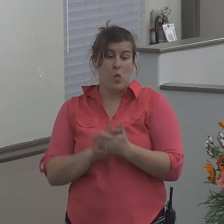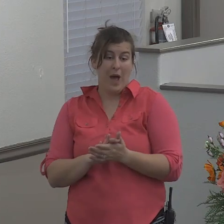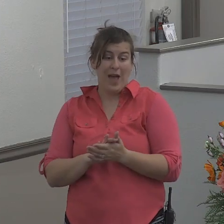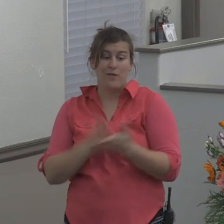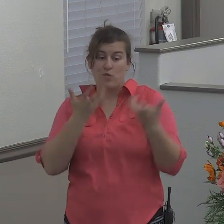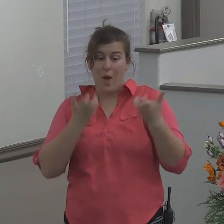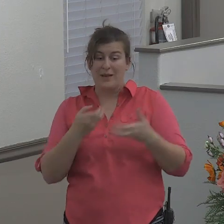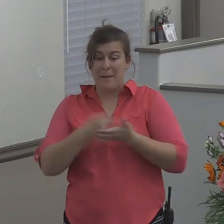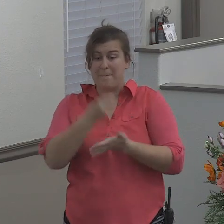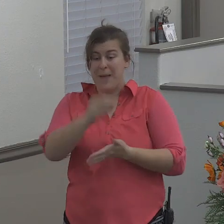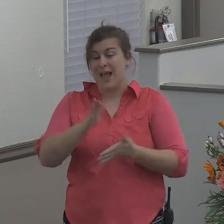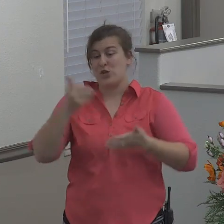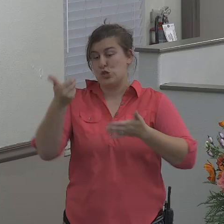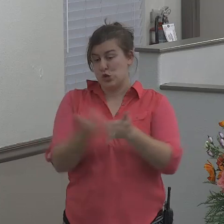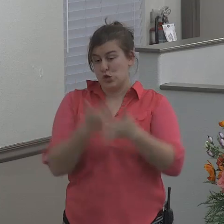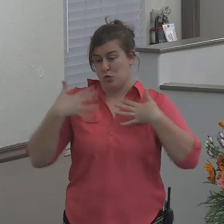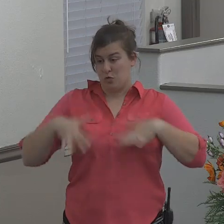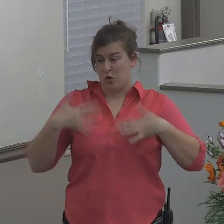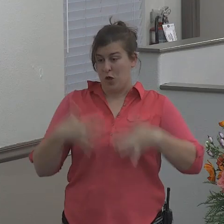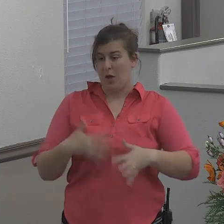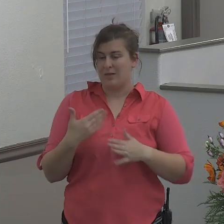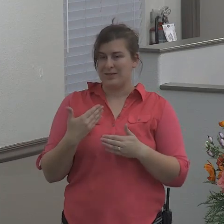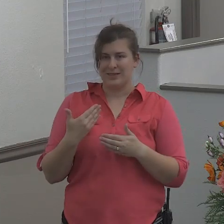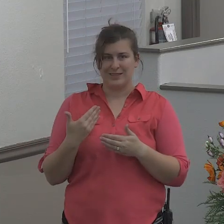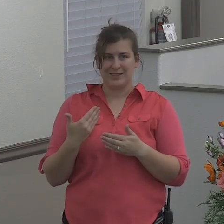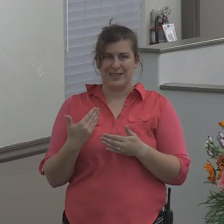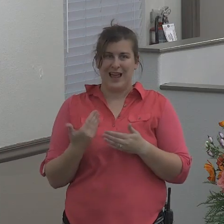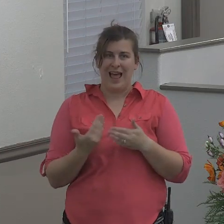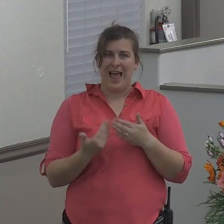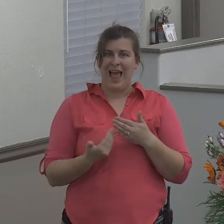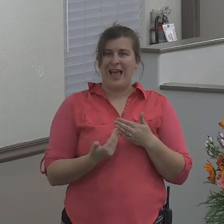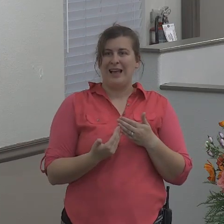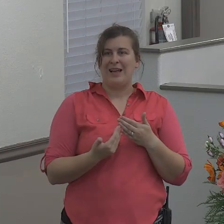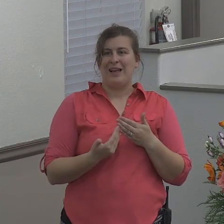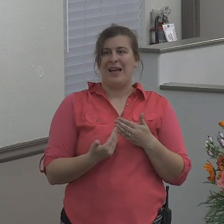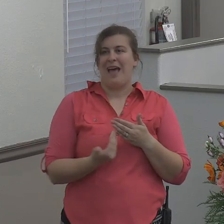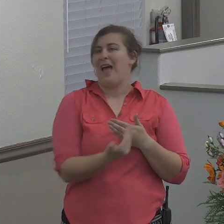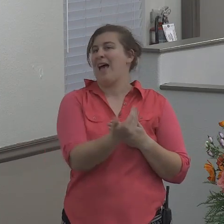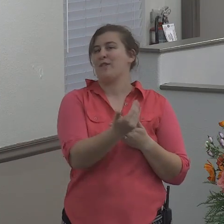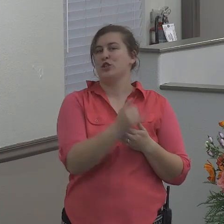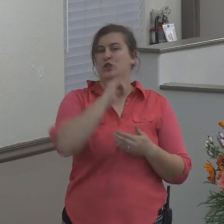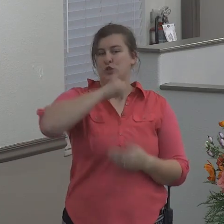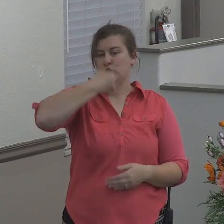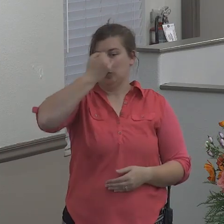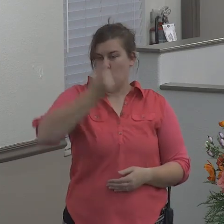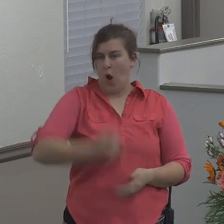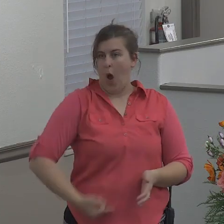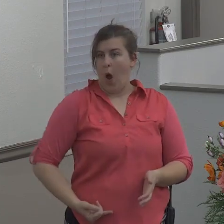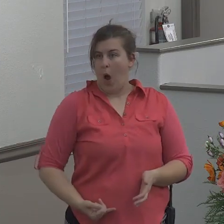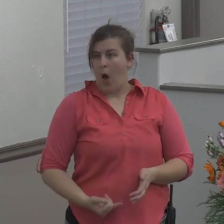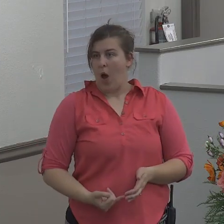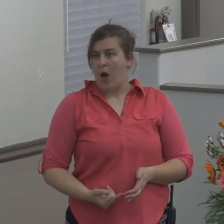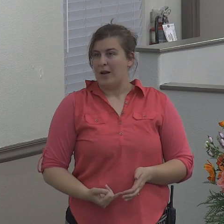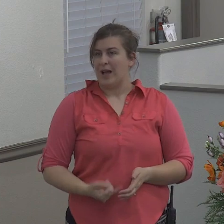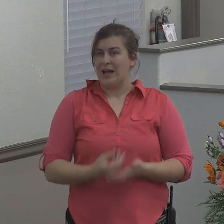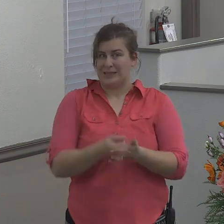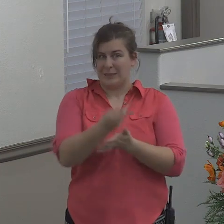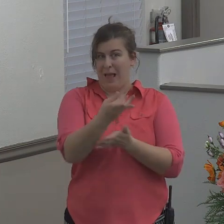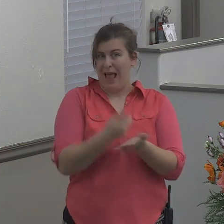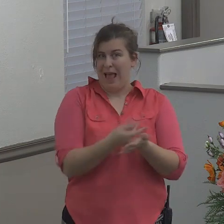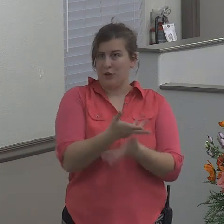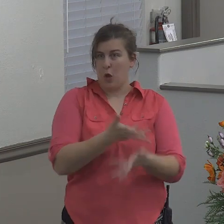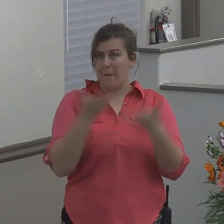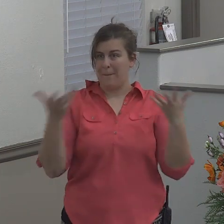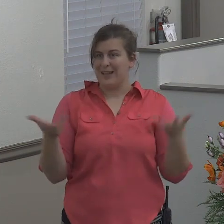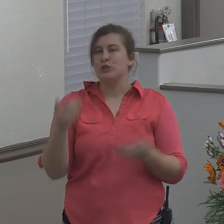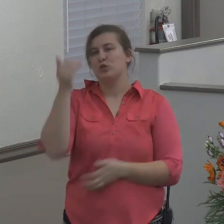new wardrobe, after Jonah had just spent most of his money over there, on their over-extravagant wedding, he would know how